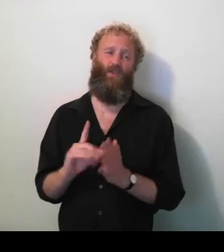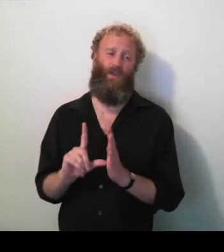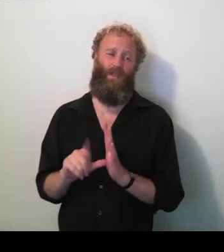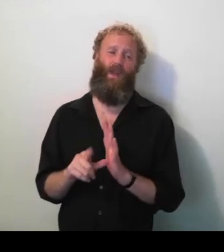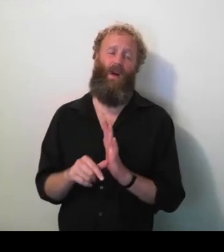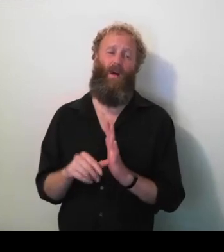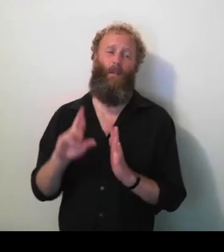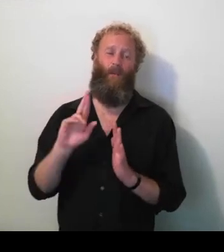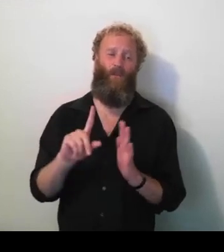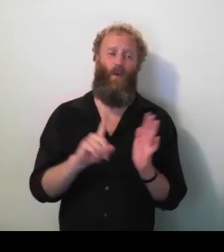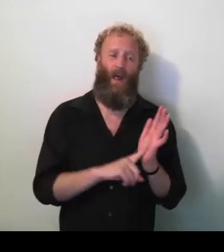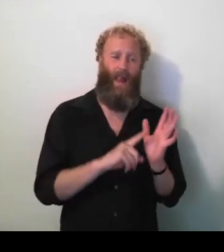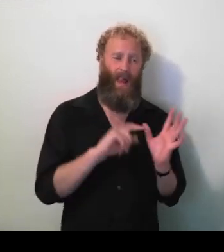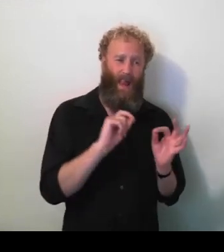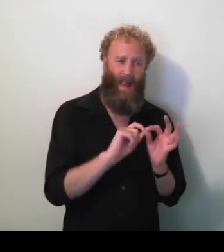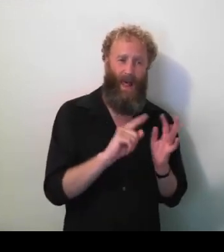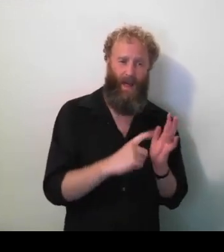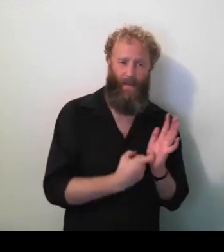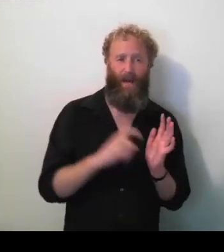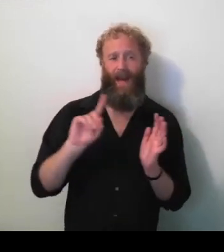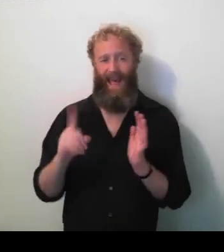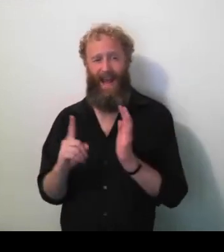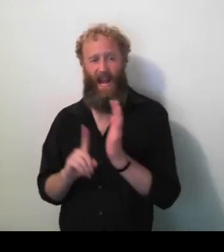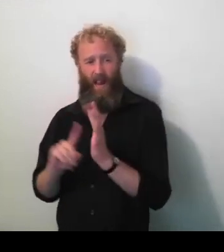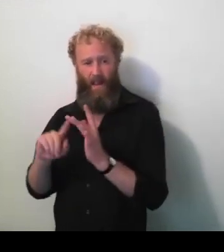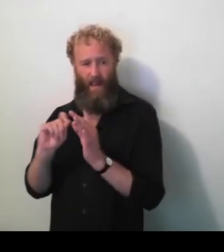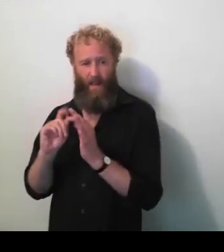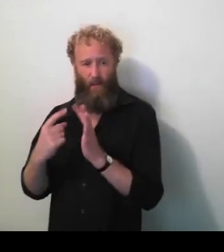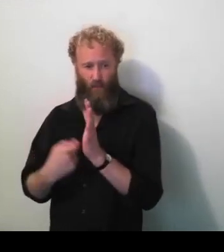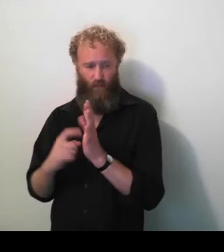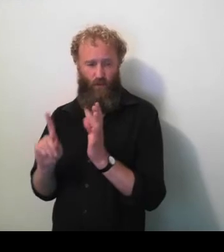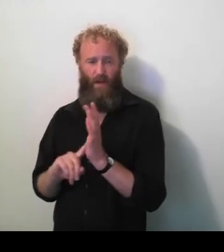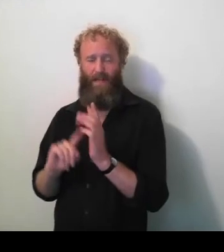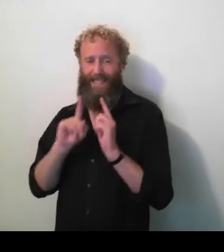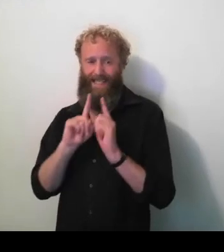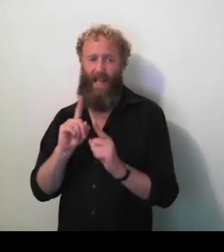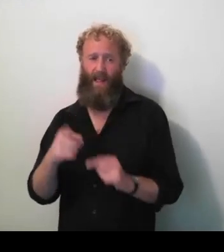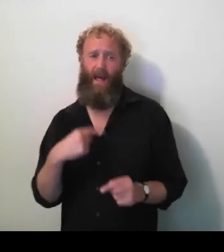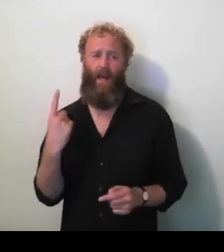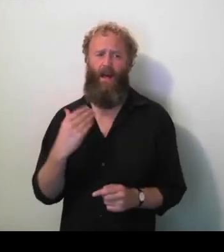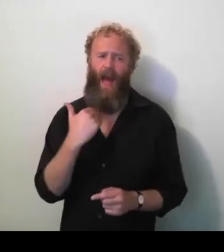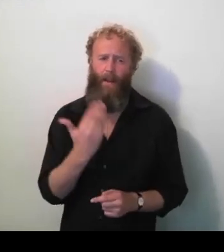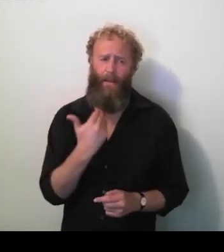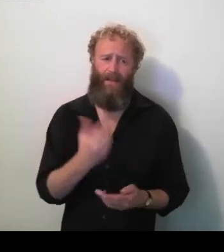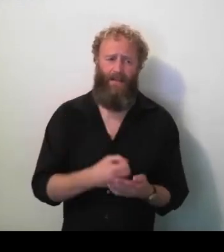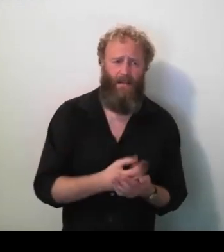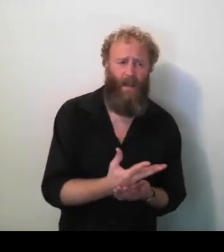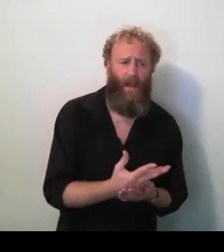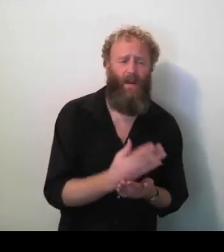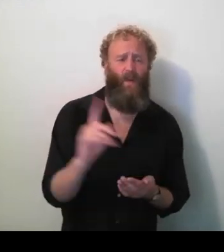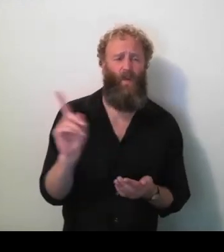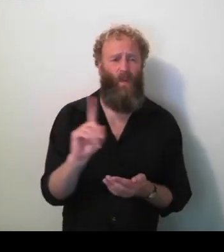parties, Labor and Liberal, to actually tell us what it's costing, what are the benefits,